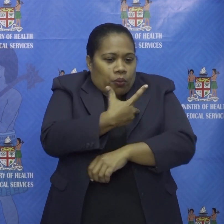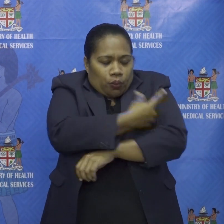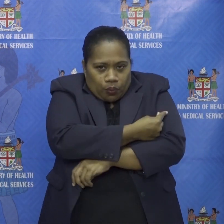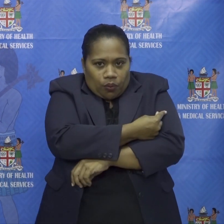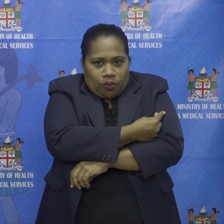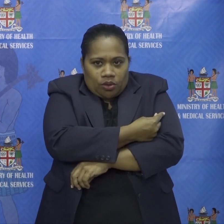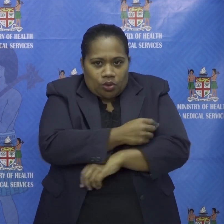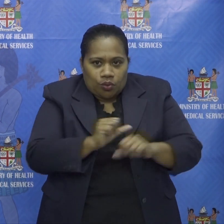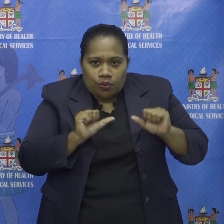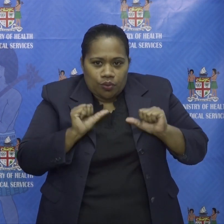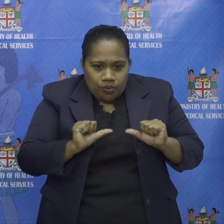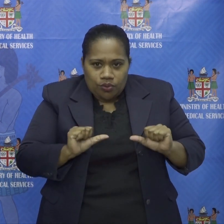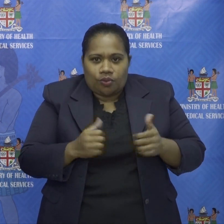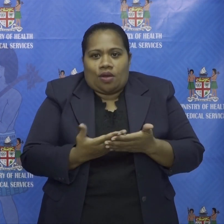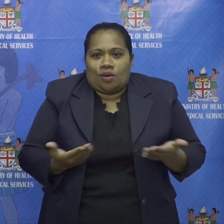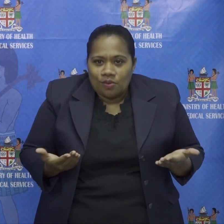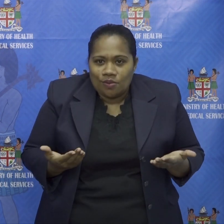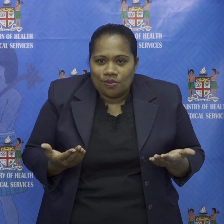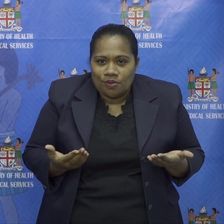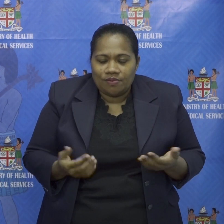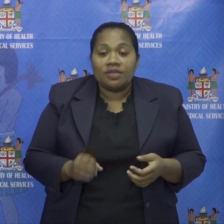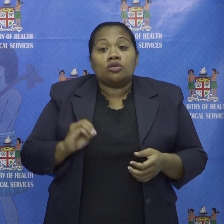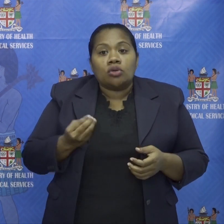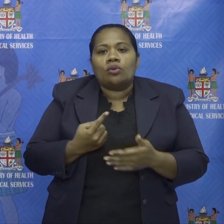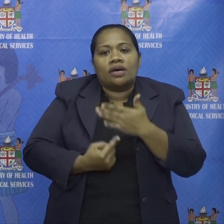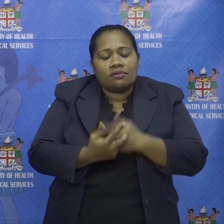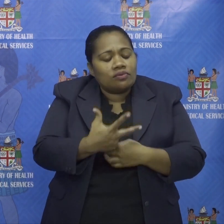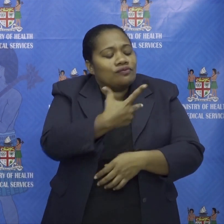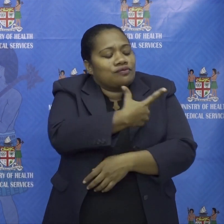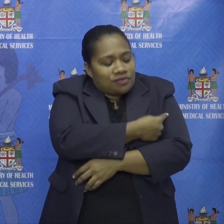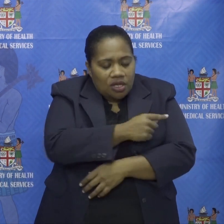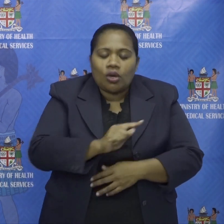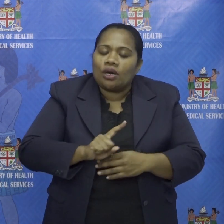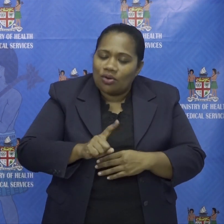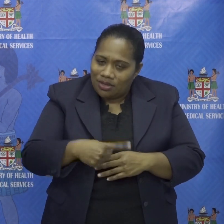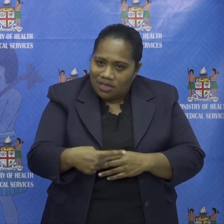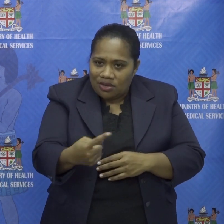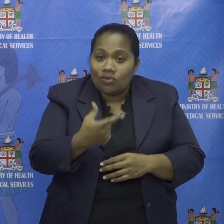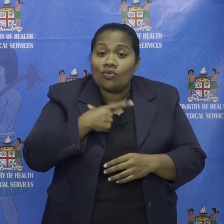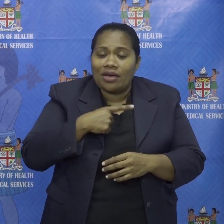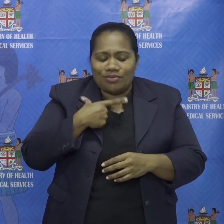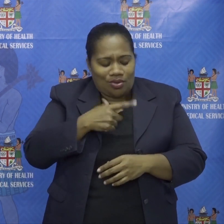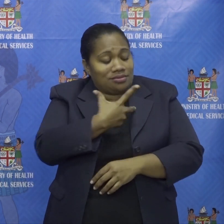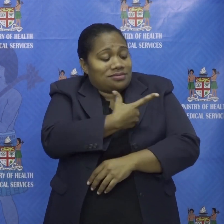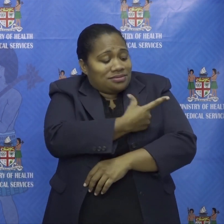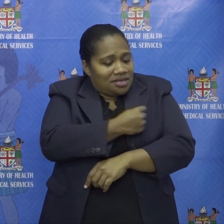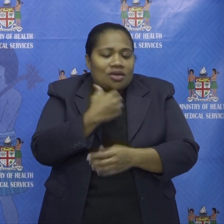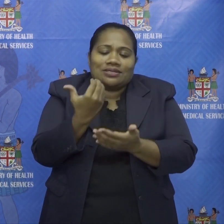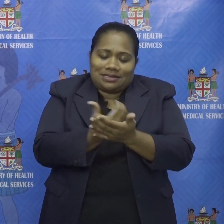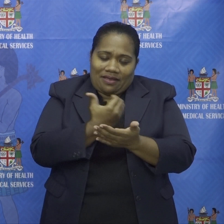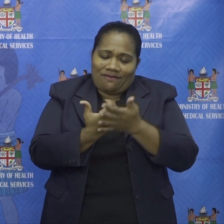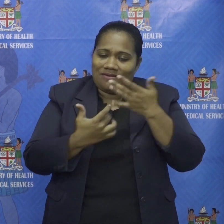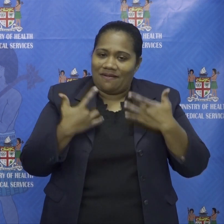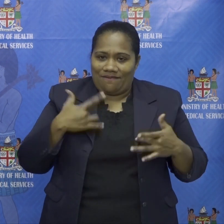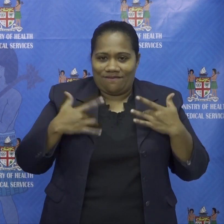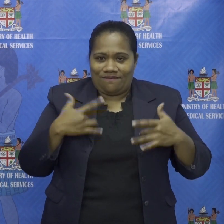so the vaccination will continue because the vaccination will save lives and